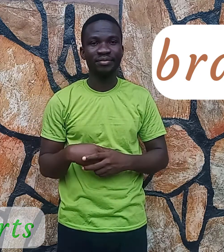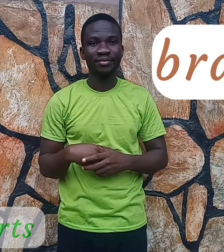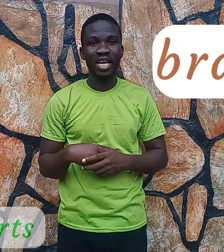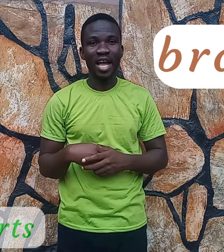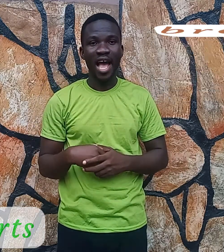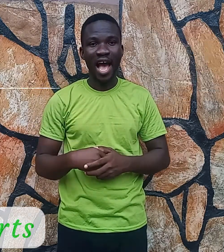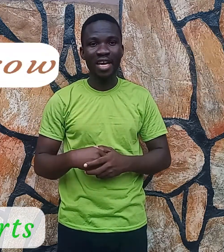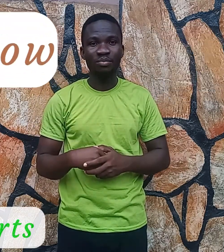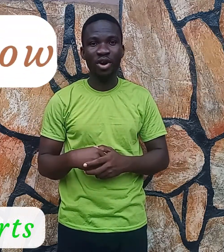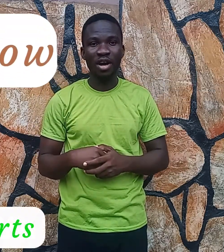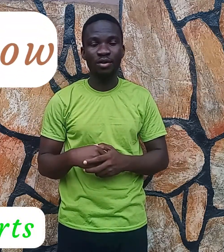Eyebrow.